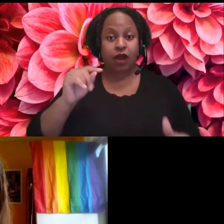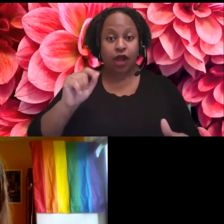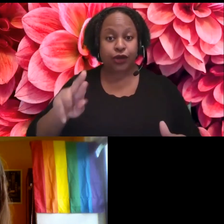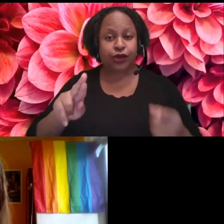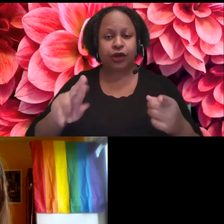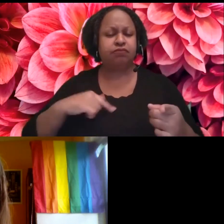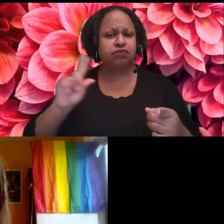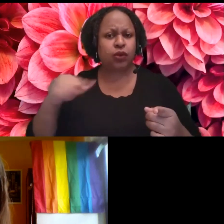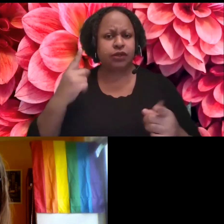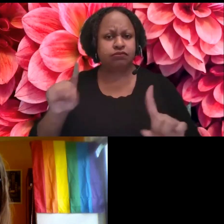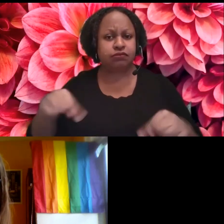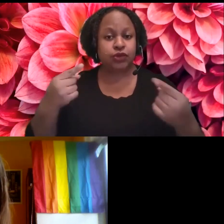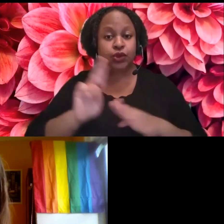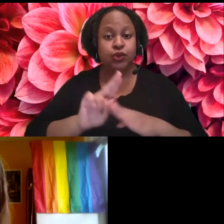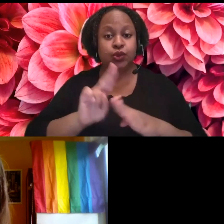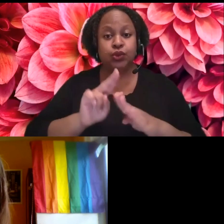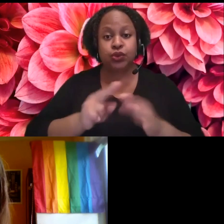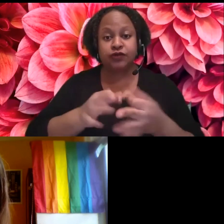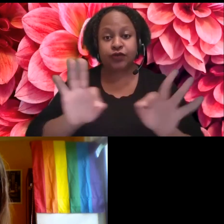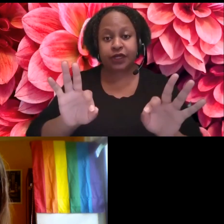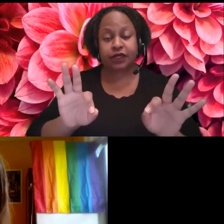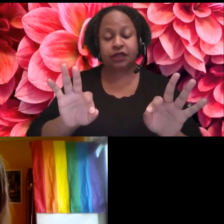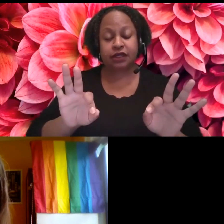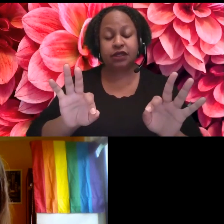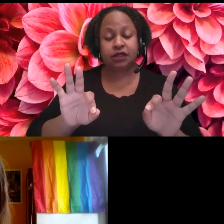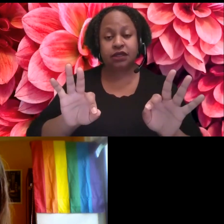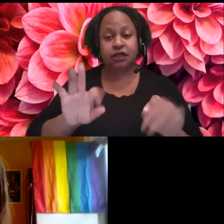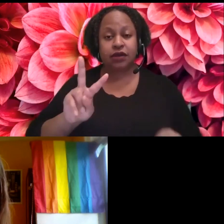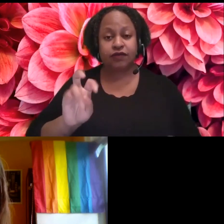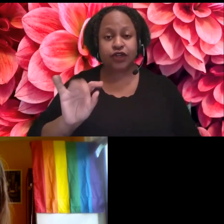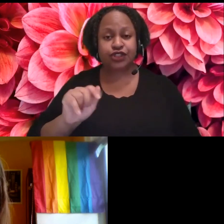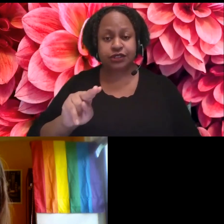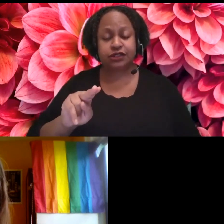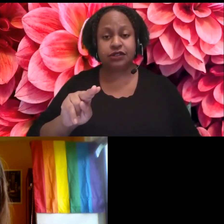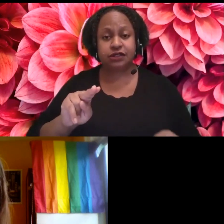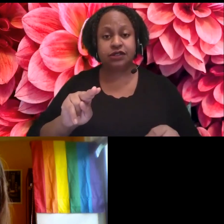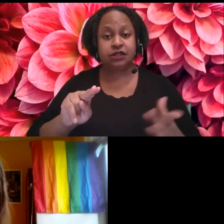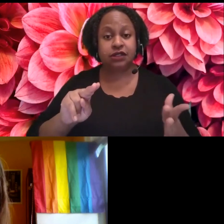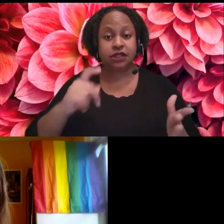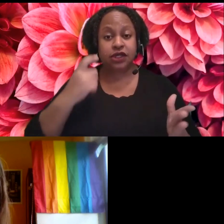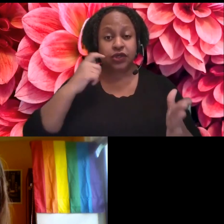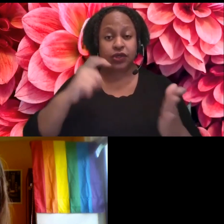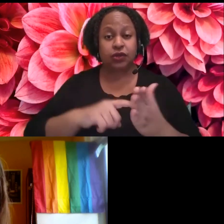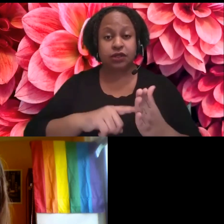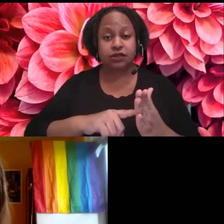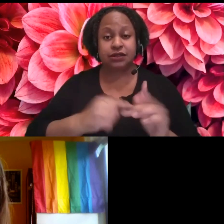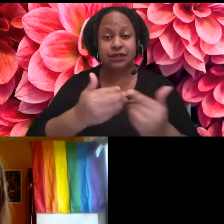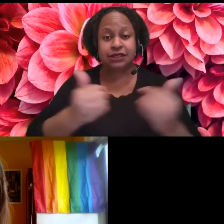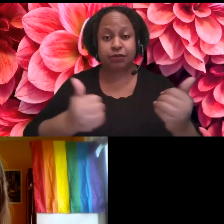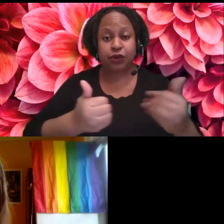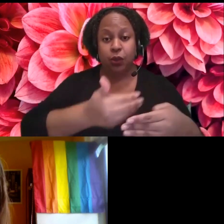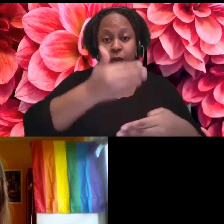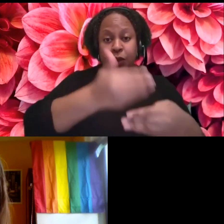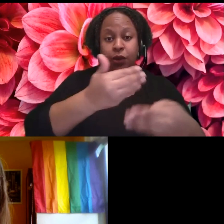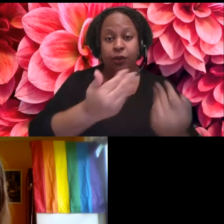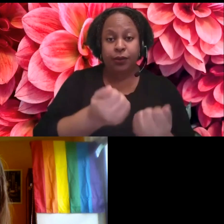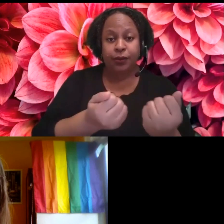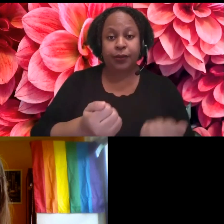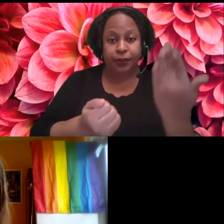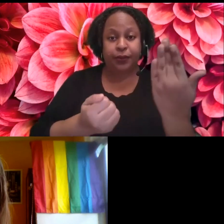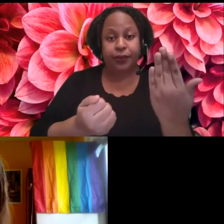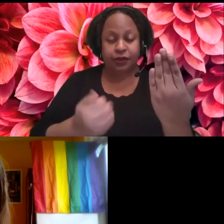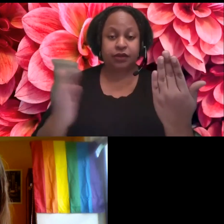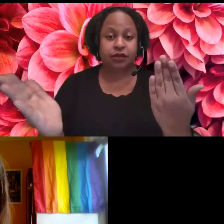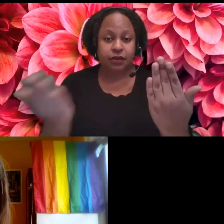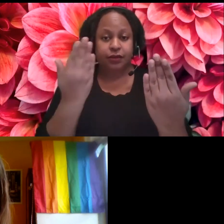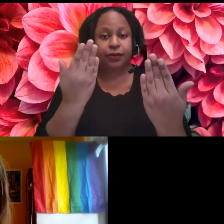um, window, which honestly as someone who relies on captioning, I, I don't love it, but you know, if